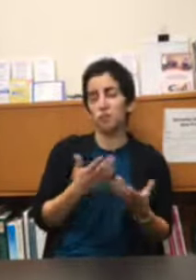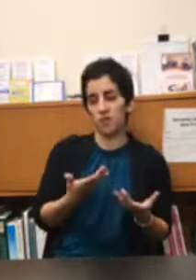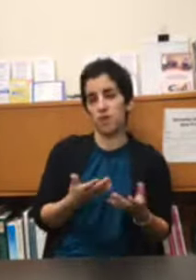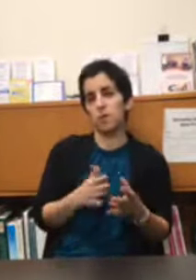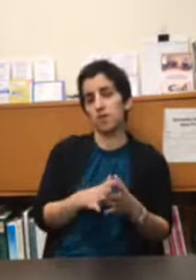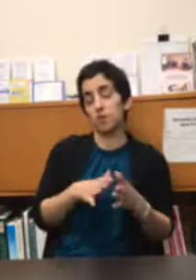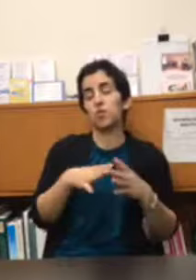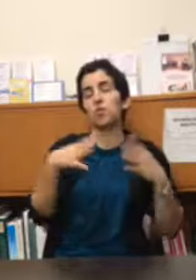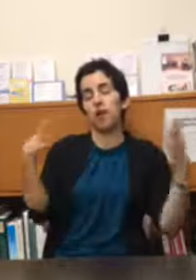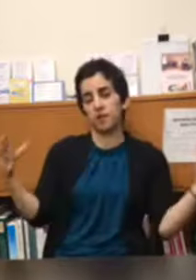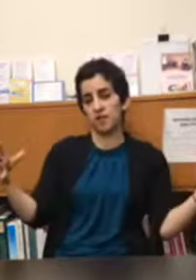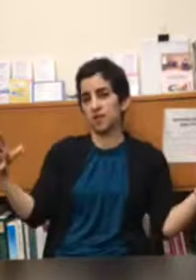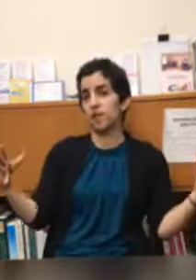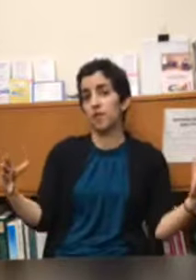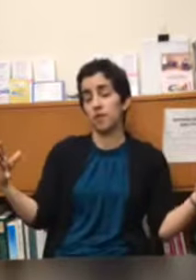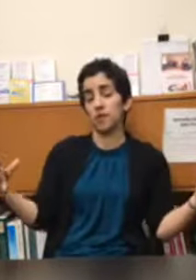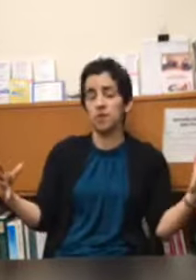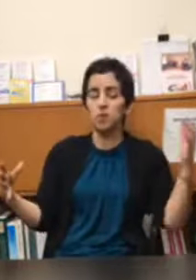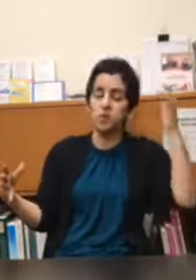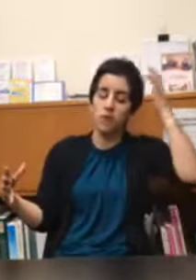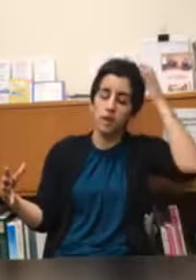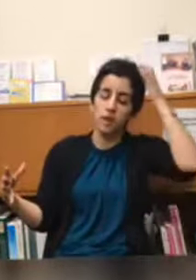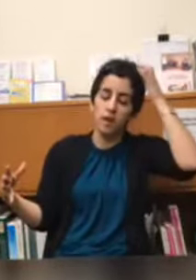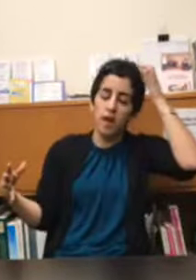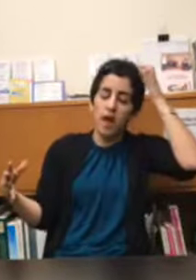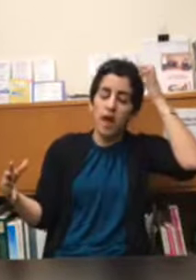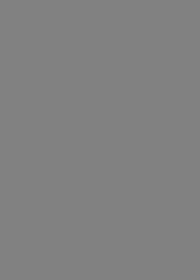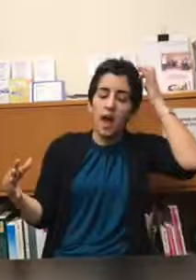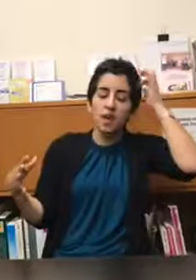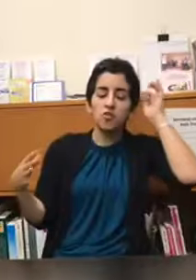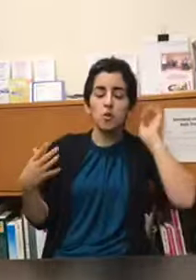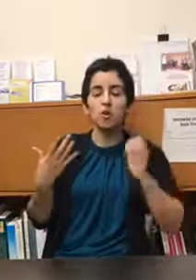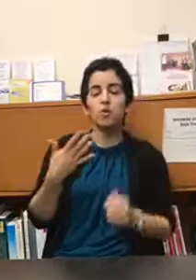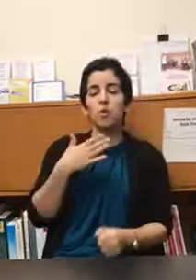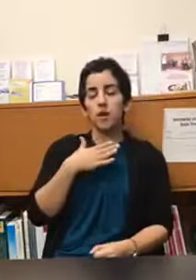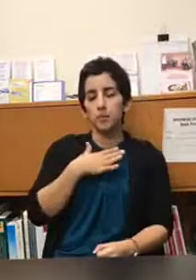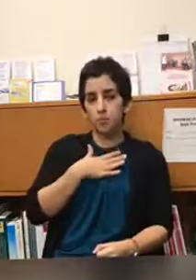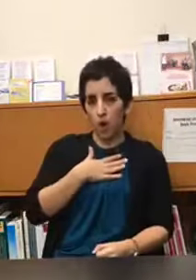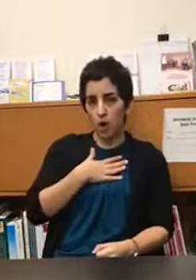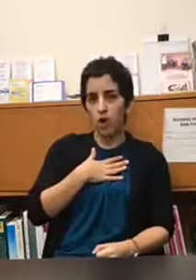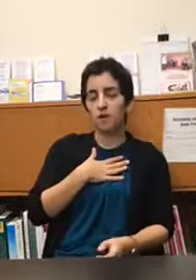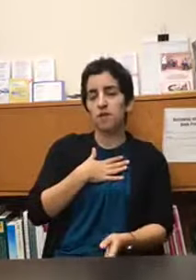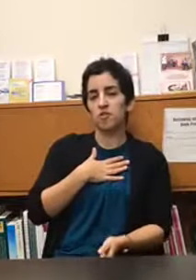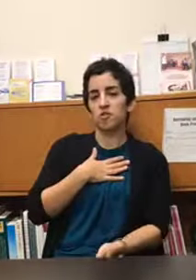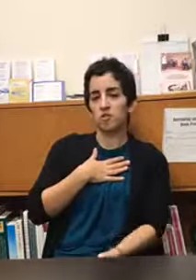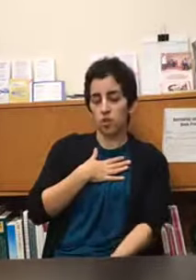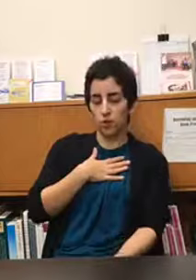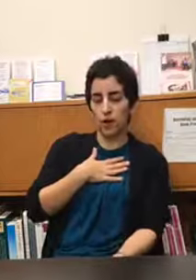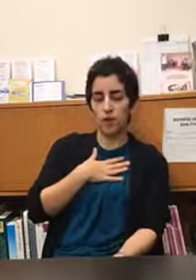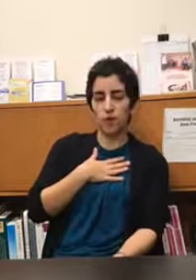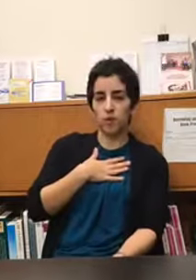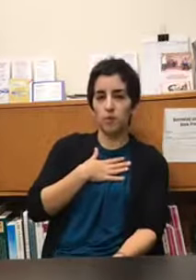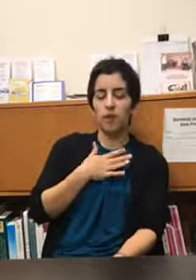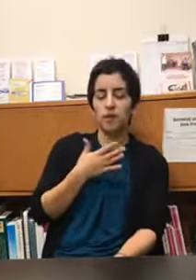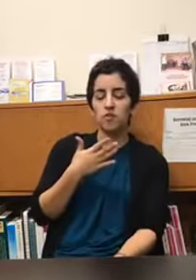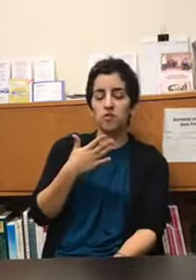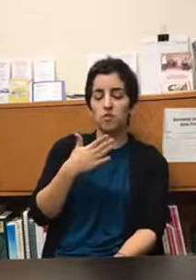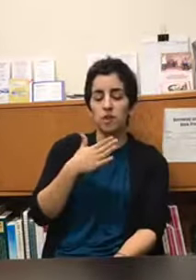rhythm and so in a greater sense everything is music and so a good way to pause and slow down a little bit is to just